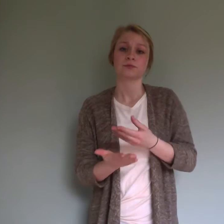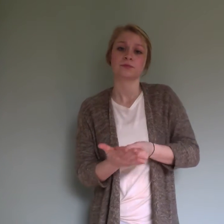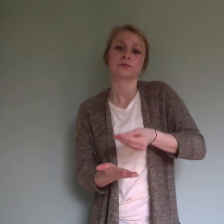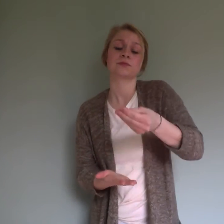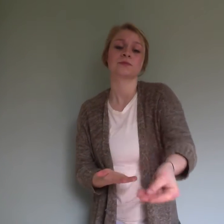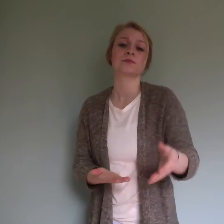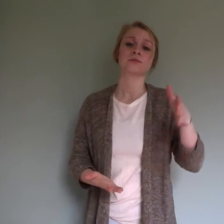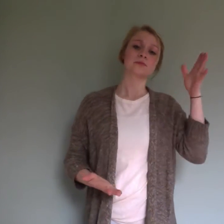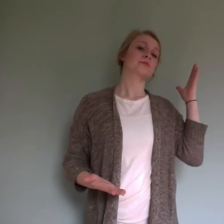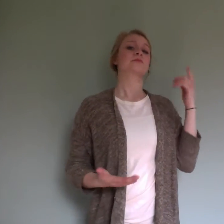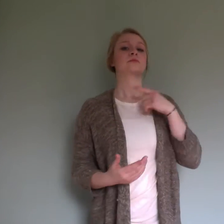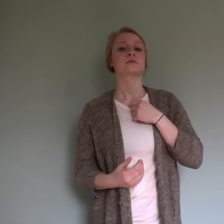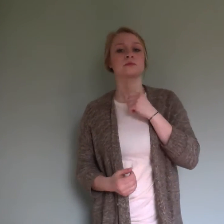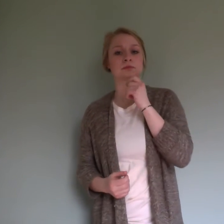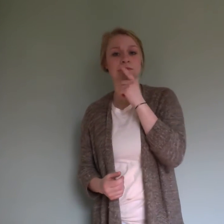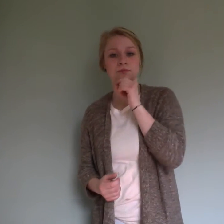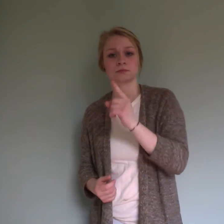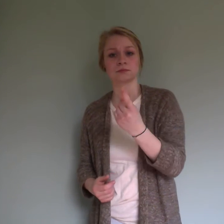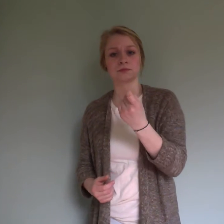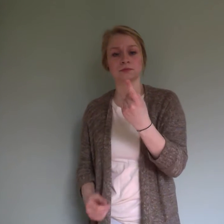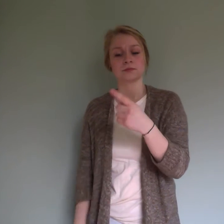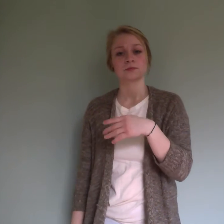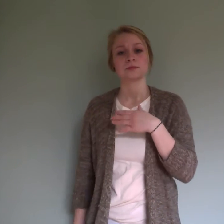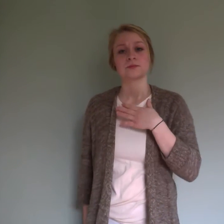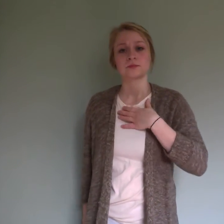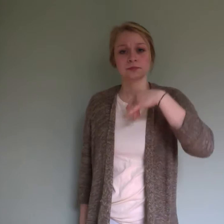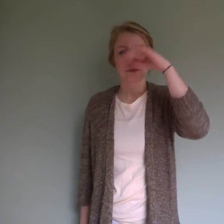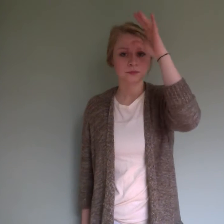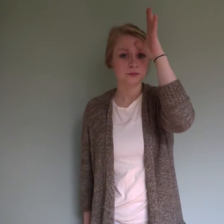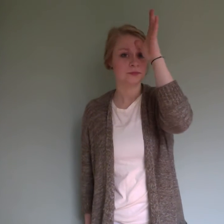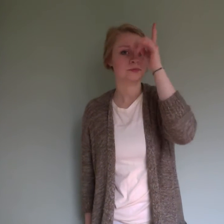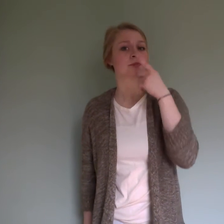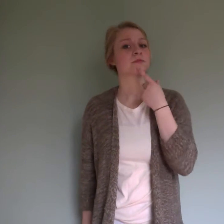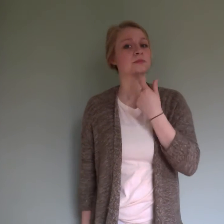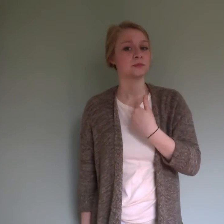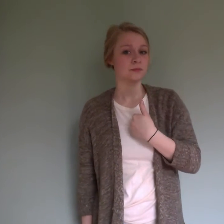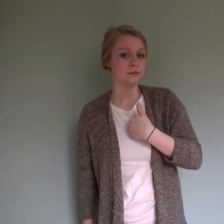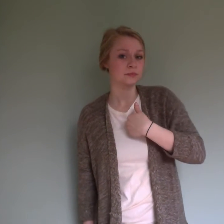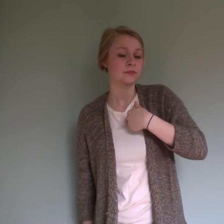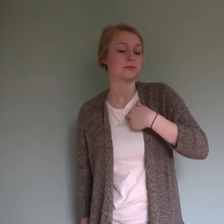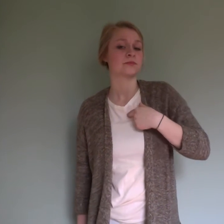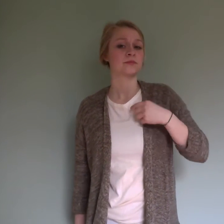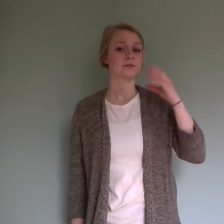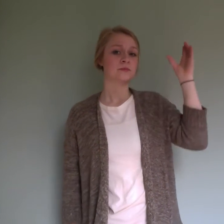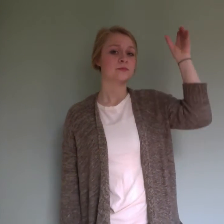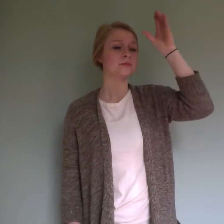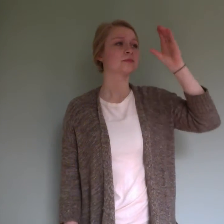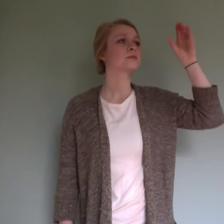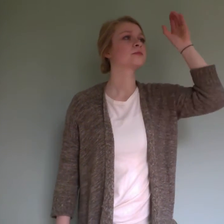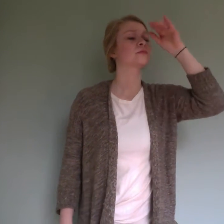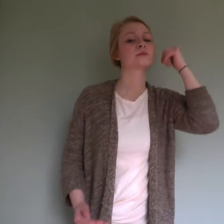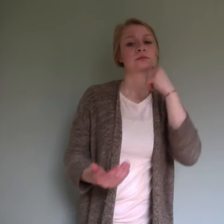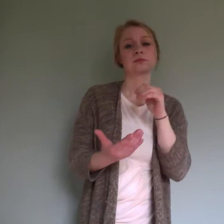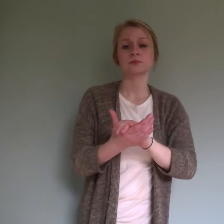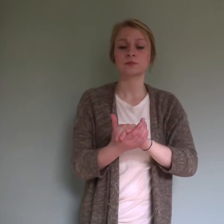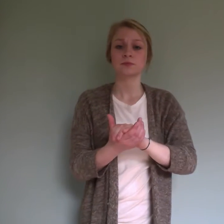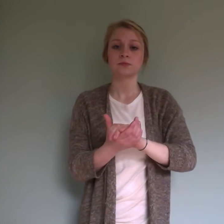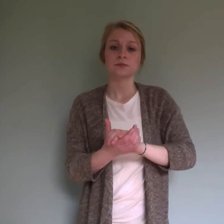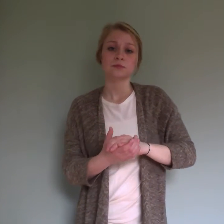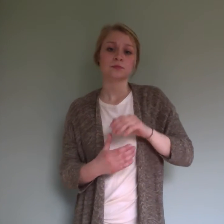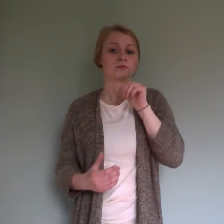steady bigger Once I was 11 years old, my daddy told me, go get yourself a wife or you'll be